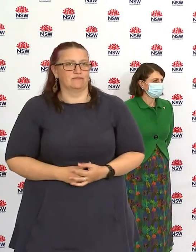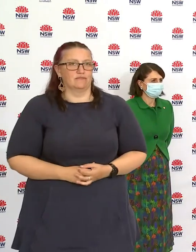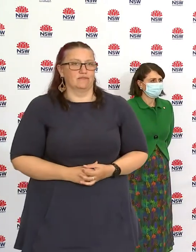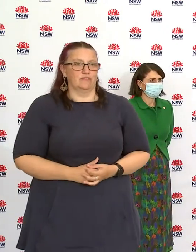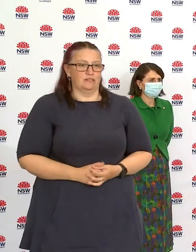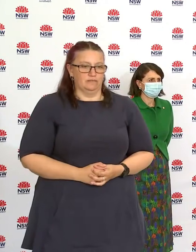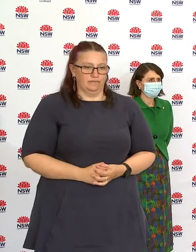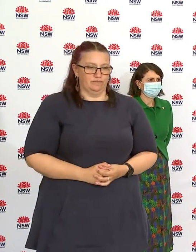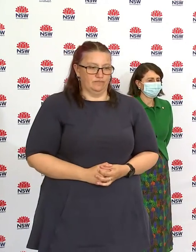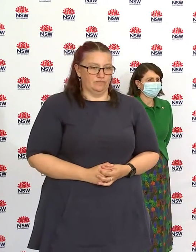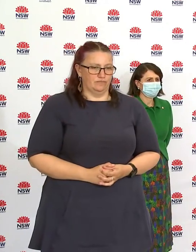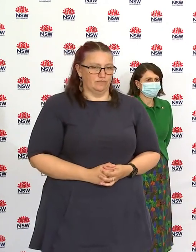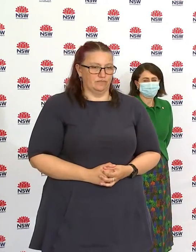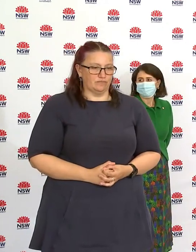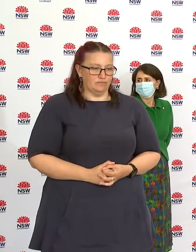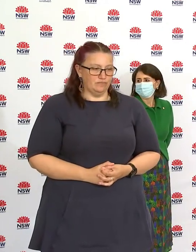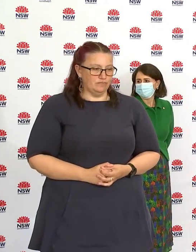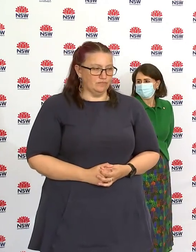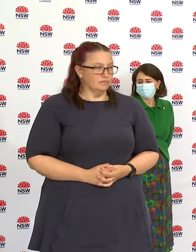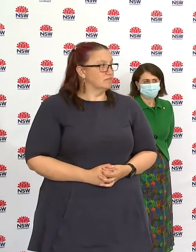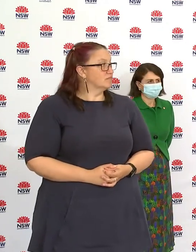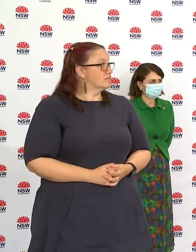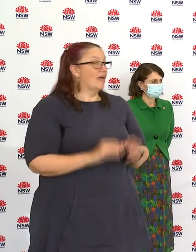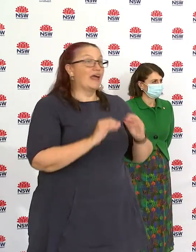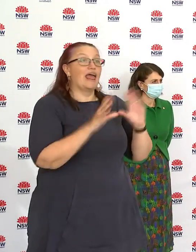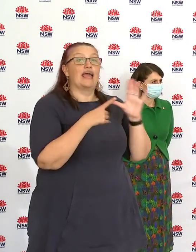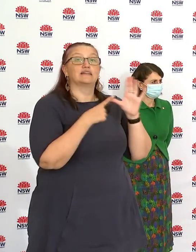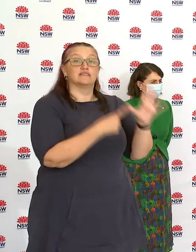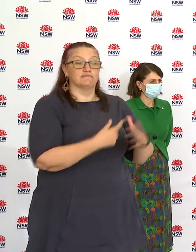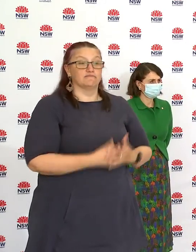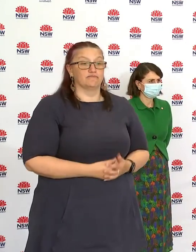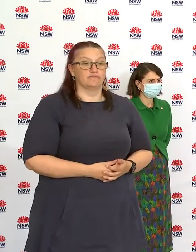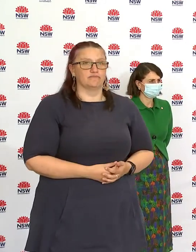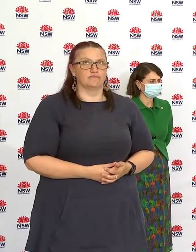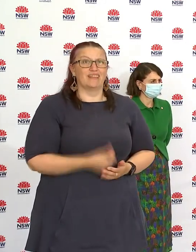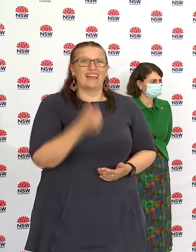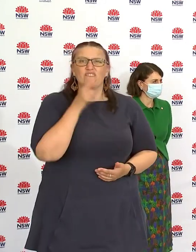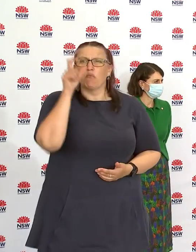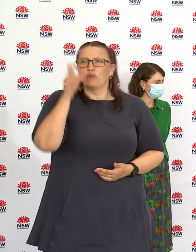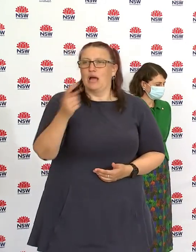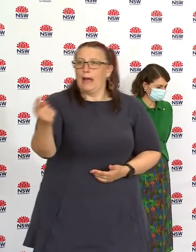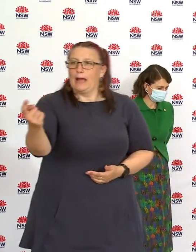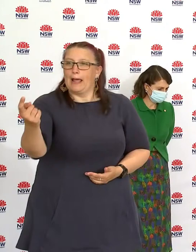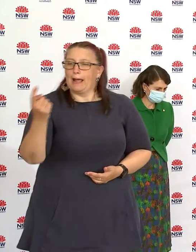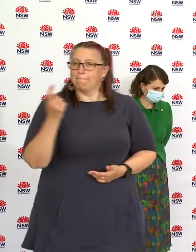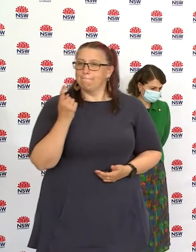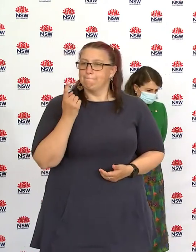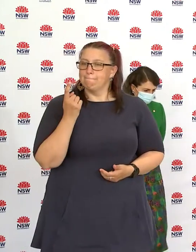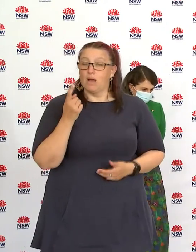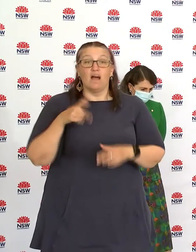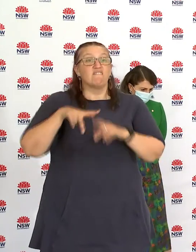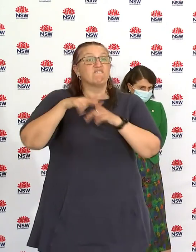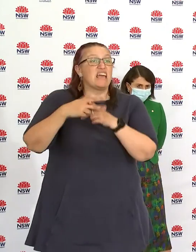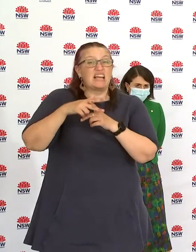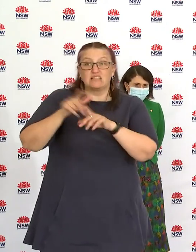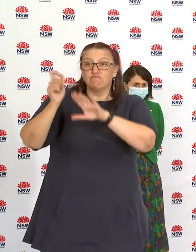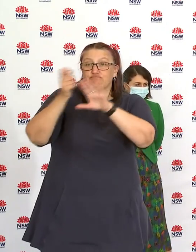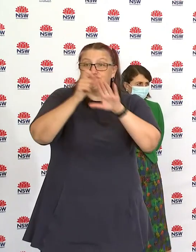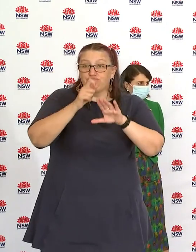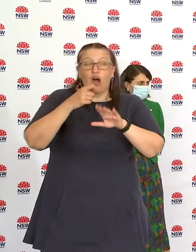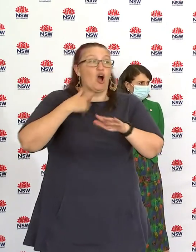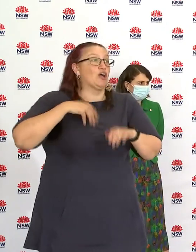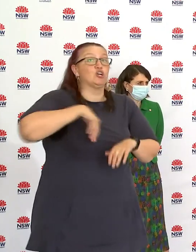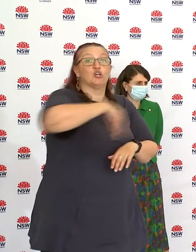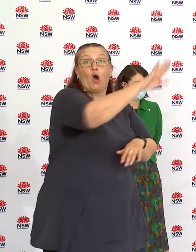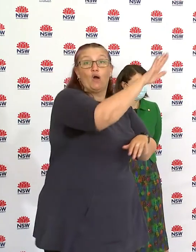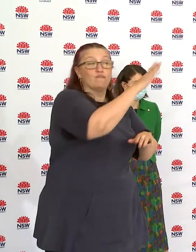if you you can time your uh maintenance work or the appropriate trade to come your house when you go out to do your groceries or for instance uh your